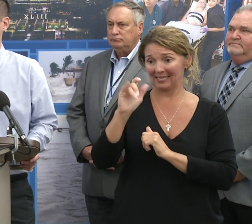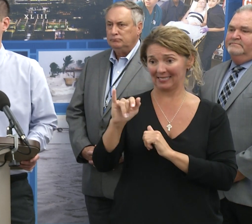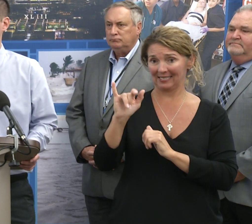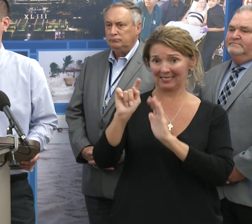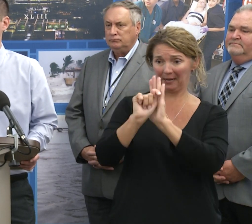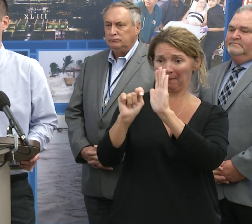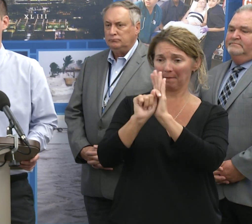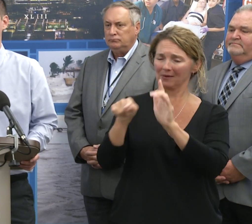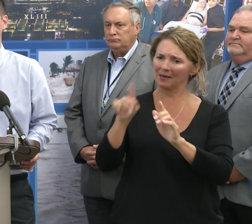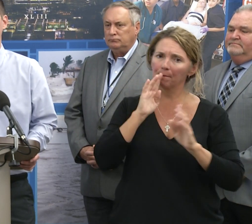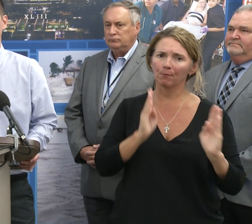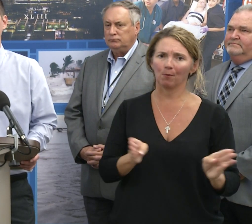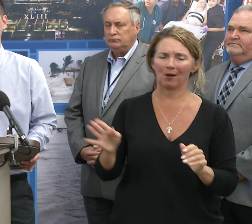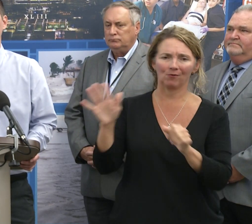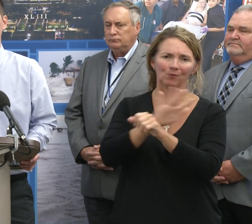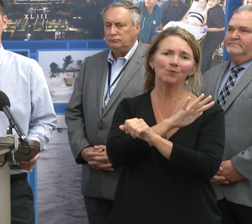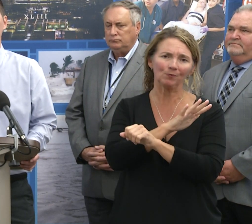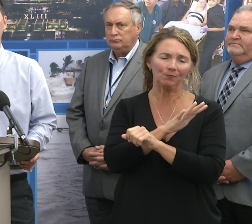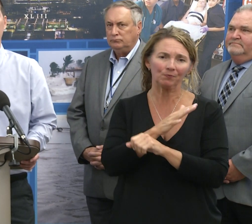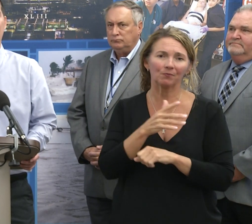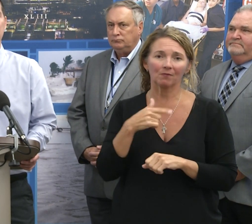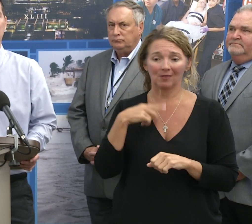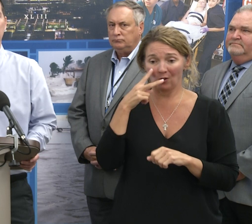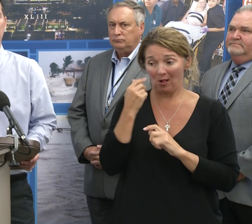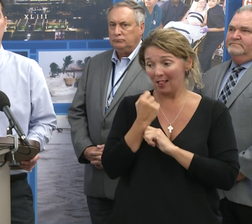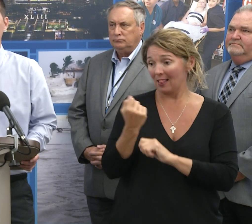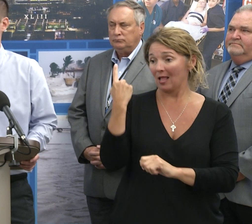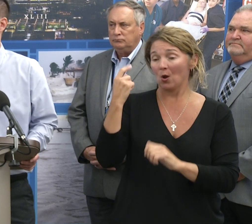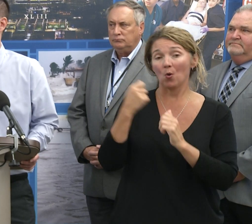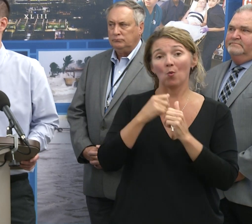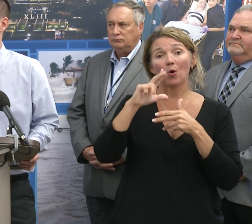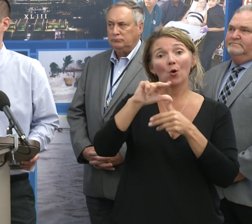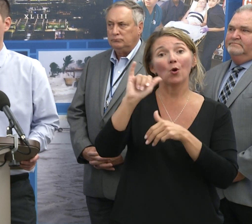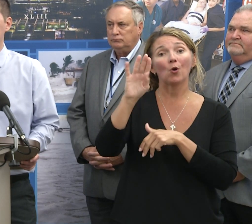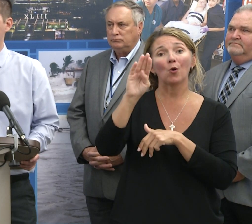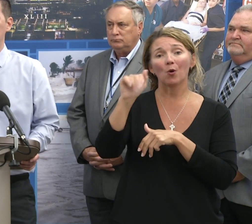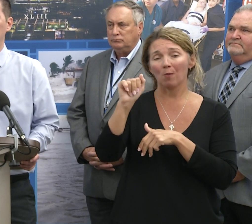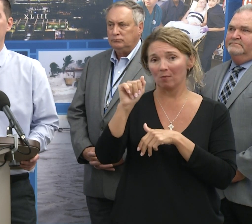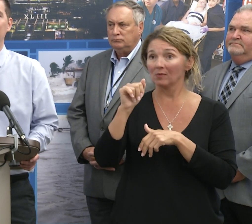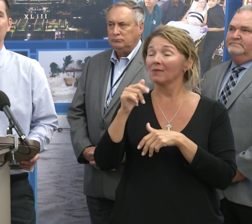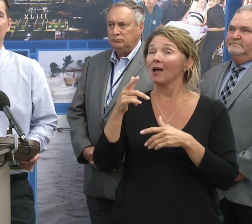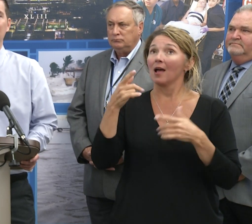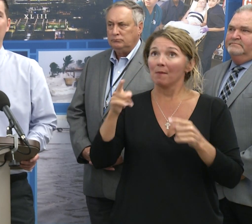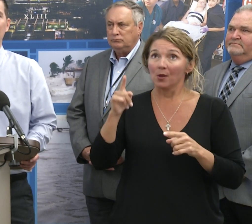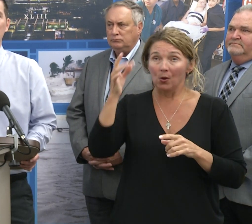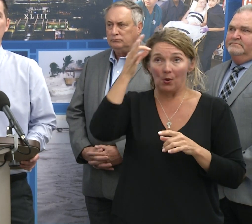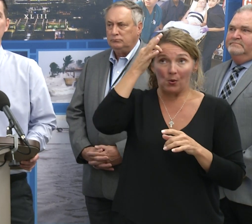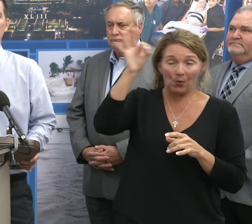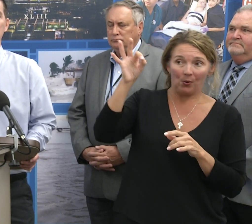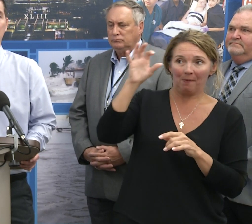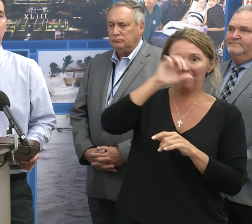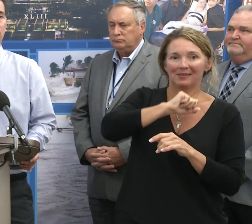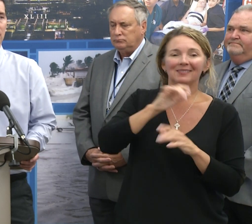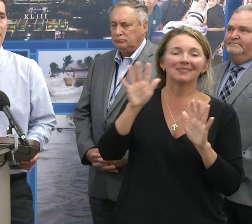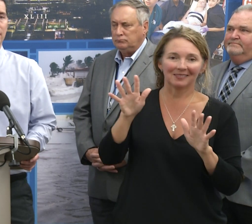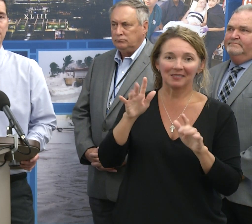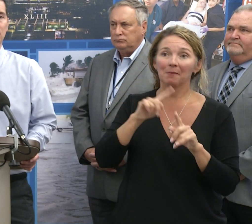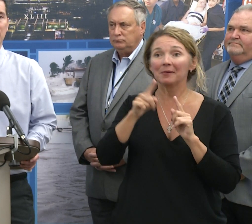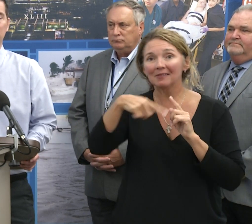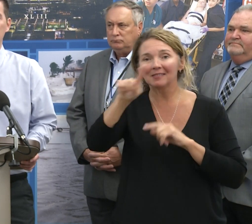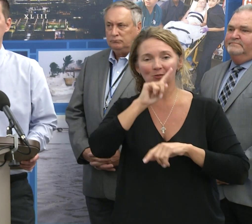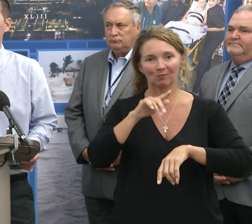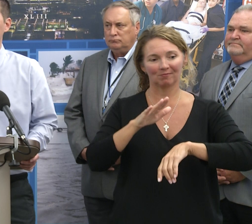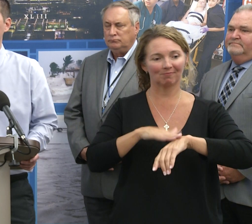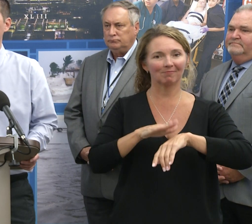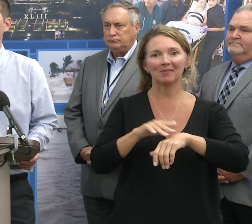Tampa is prepared. And we saw that last year with Hurricane Irma. We definitely dodged a bullet. It was a drill for a lot of